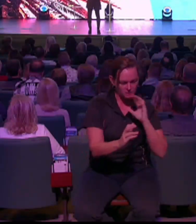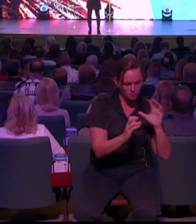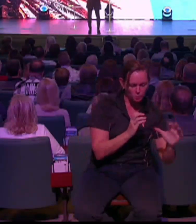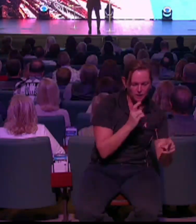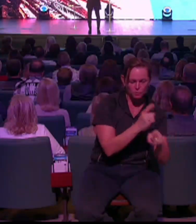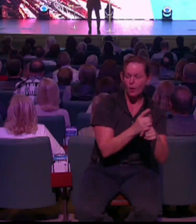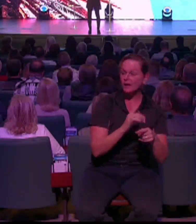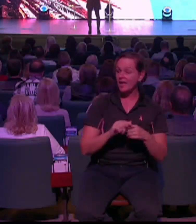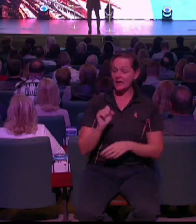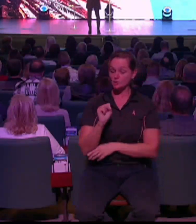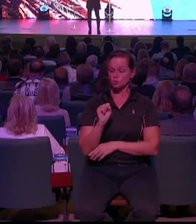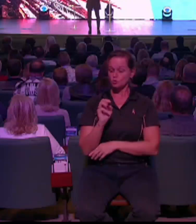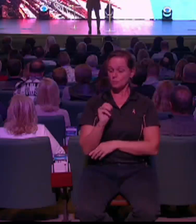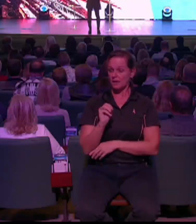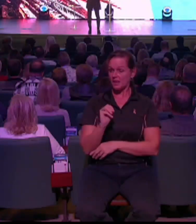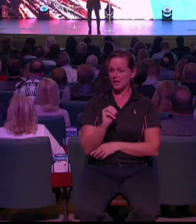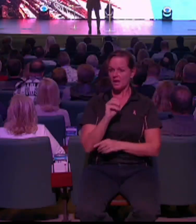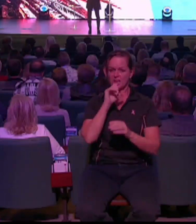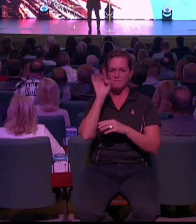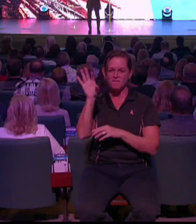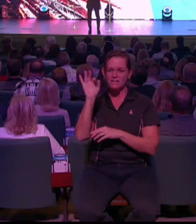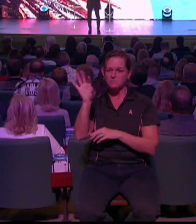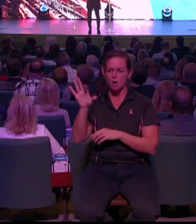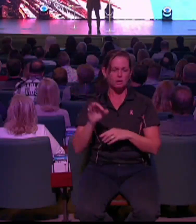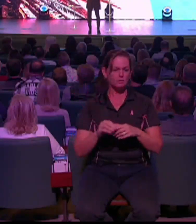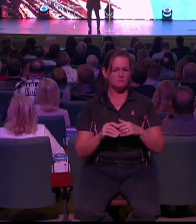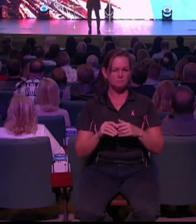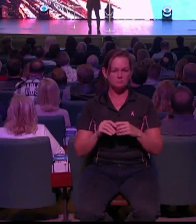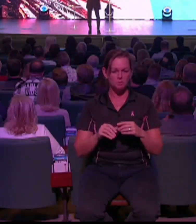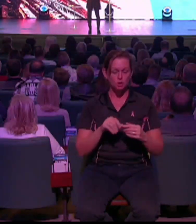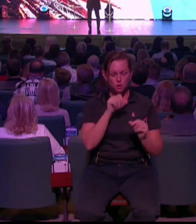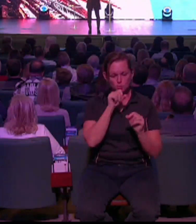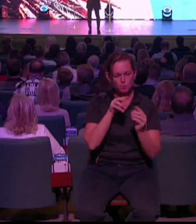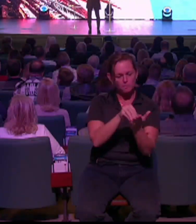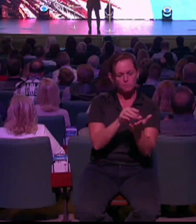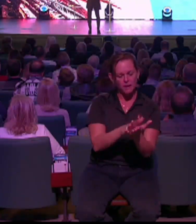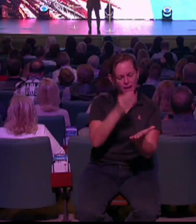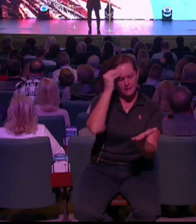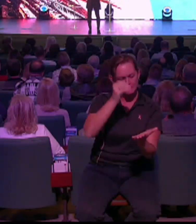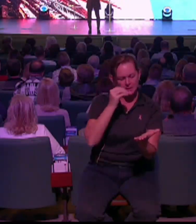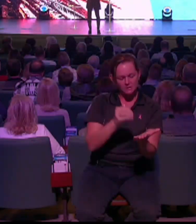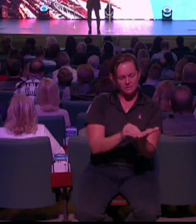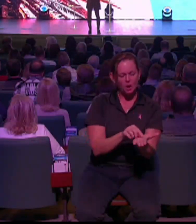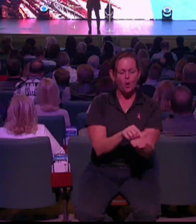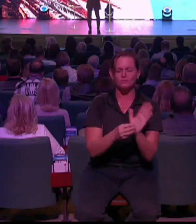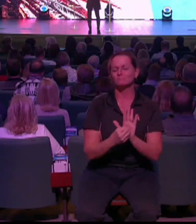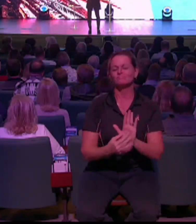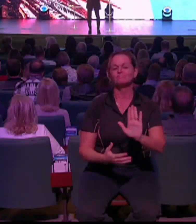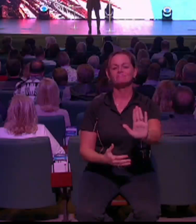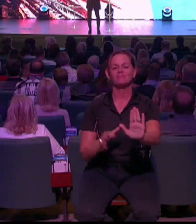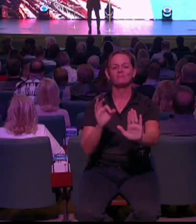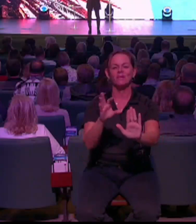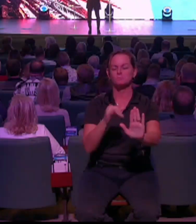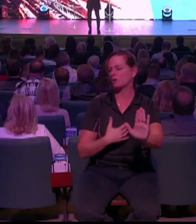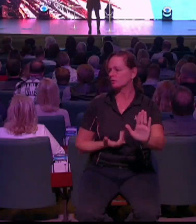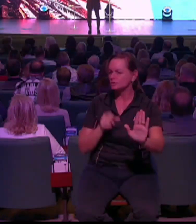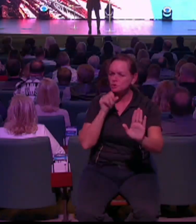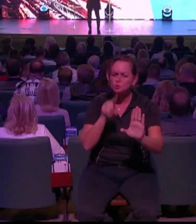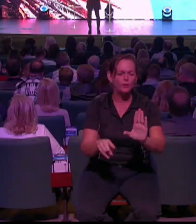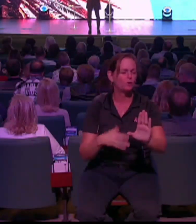turns into a mob really quick. So just because you have an opinion, don't feel like you have to share it. There are so many tweets I have written